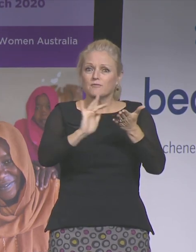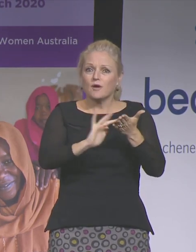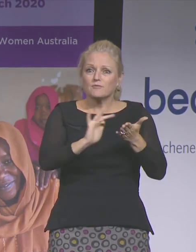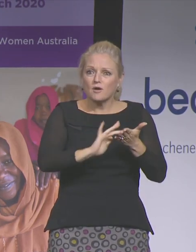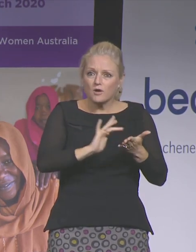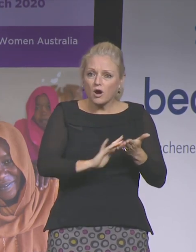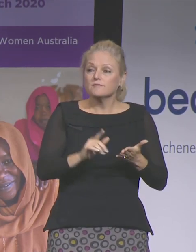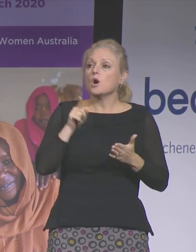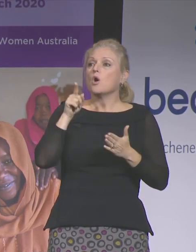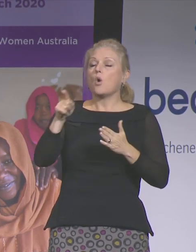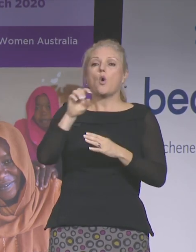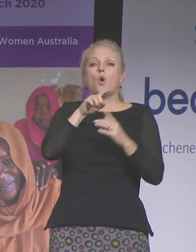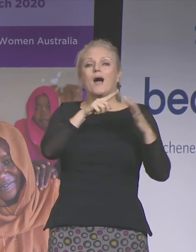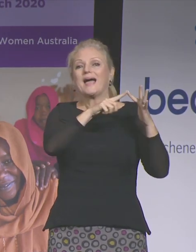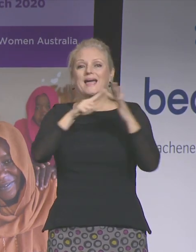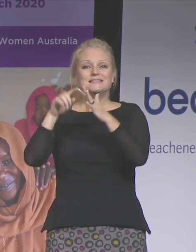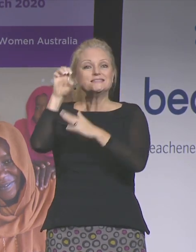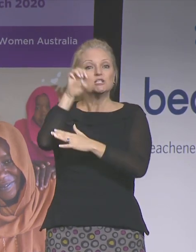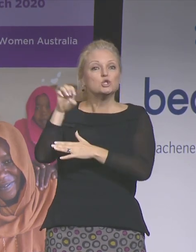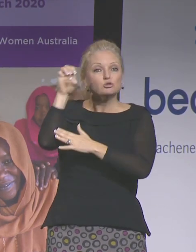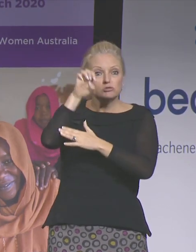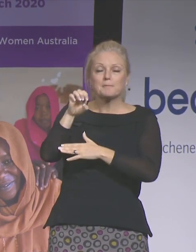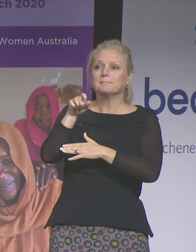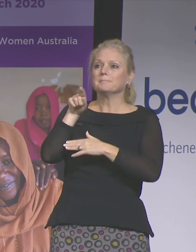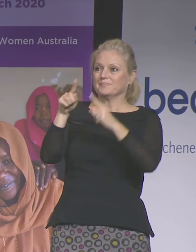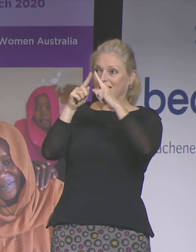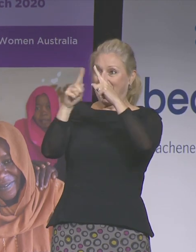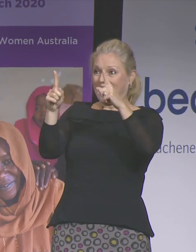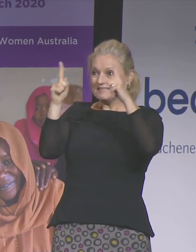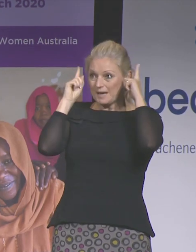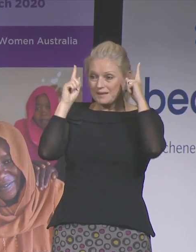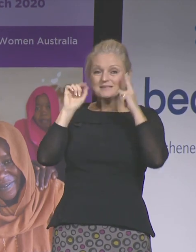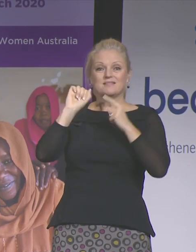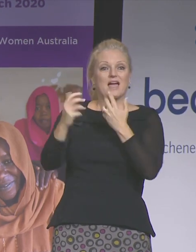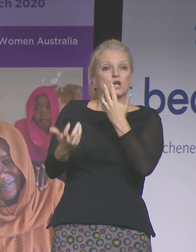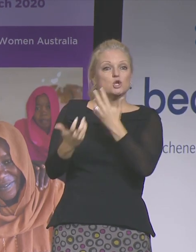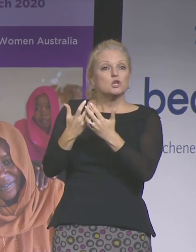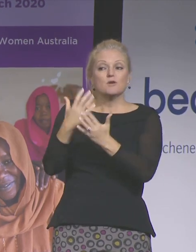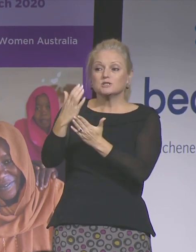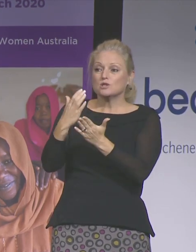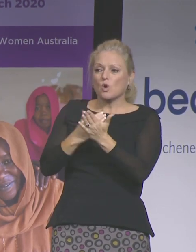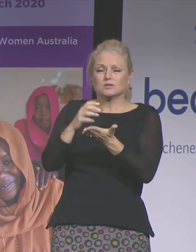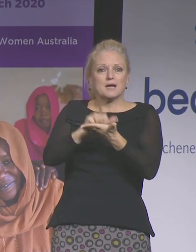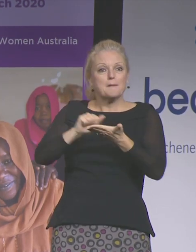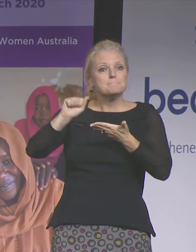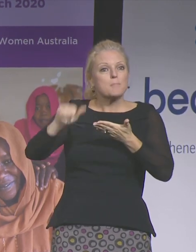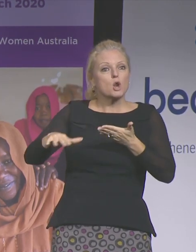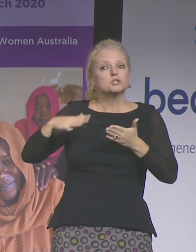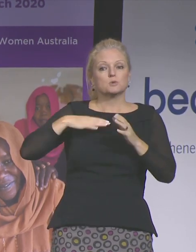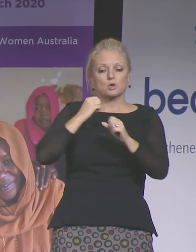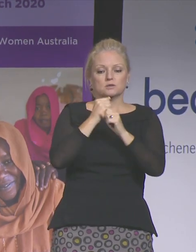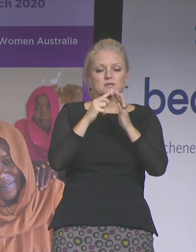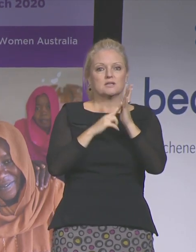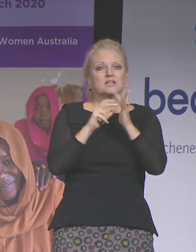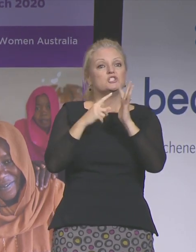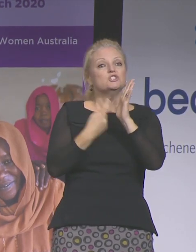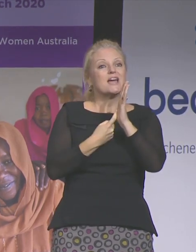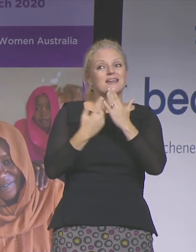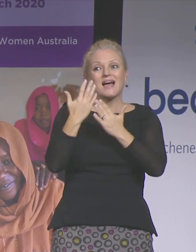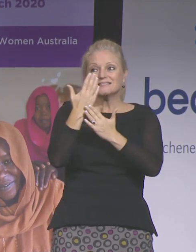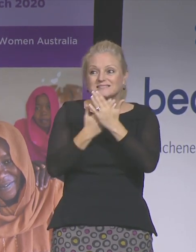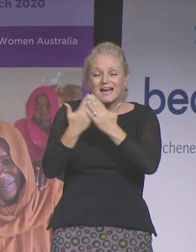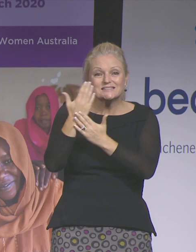who've had their whole university curriculum and courses abolished because gender studies and gender and development